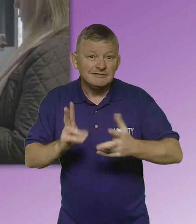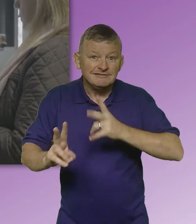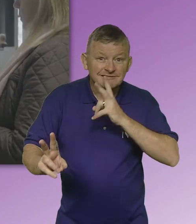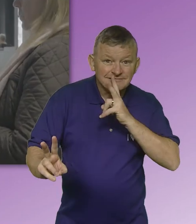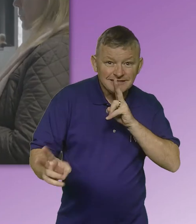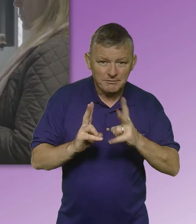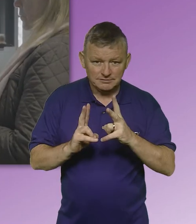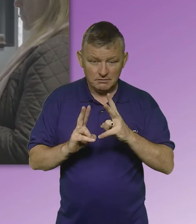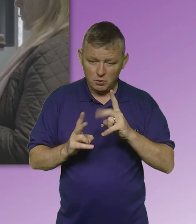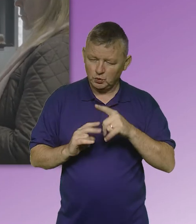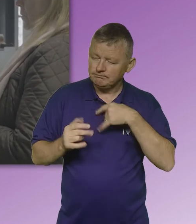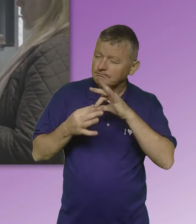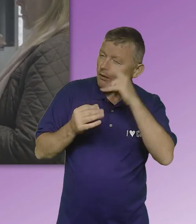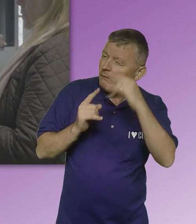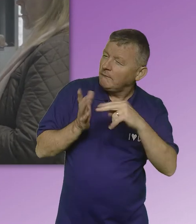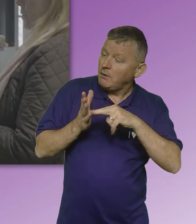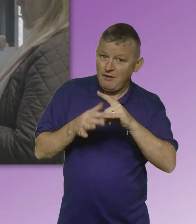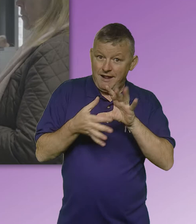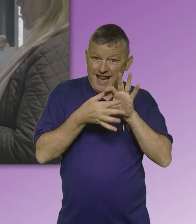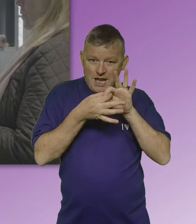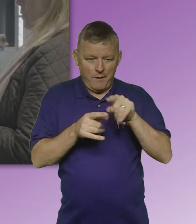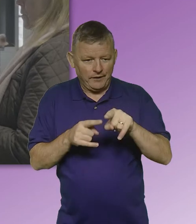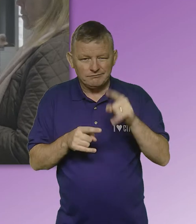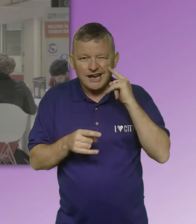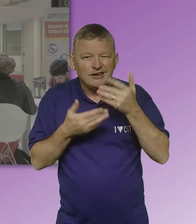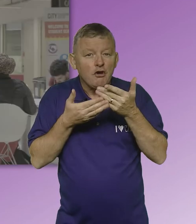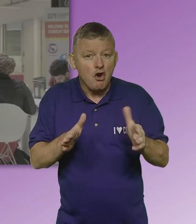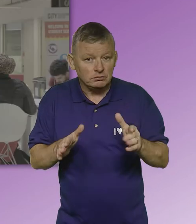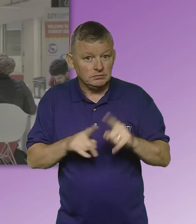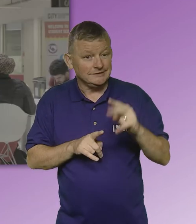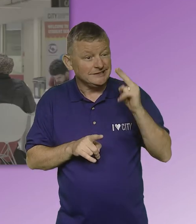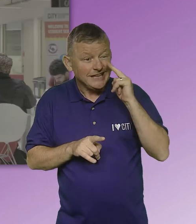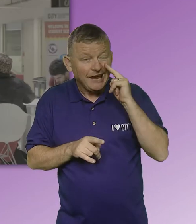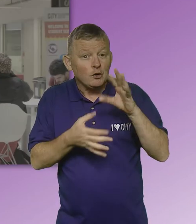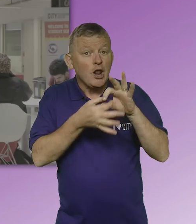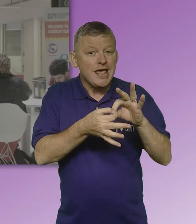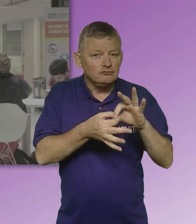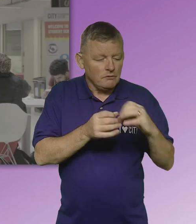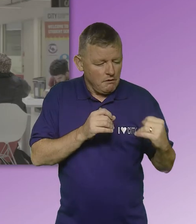Action on Hearing Loss and Deaf Connections to inspire, influence and shape our approach.